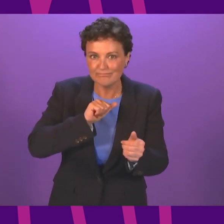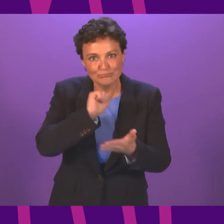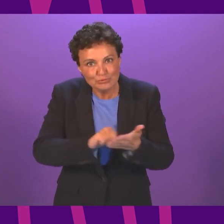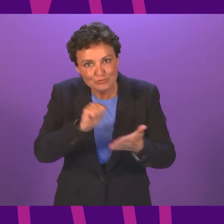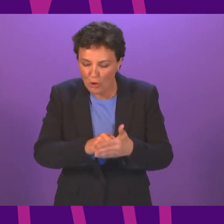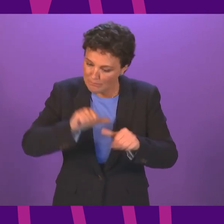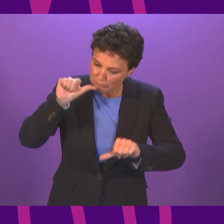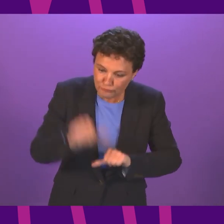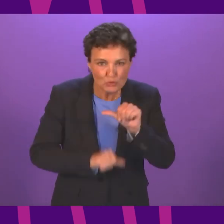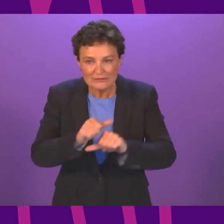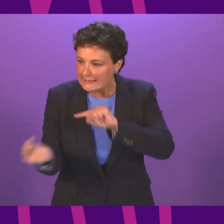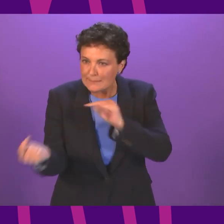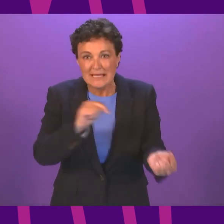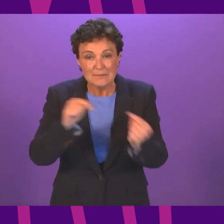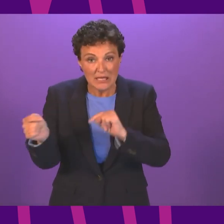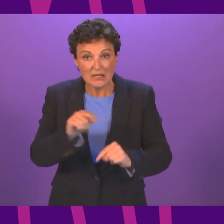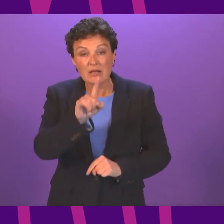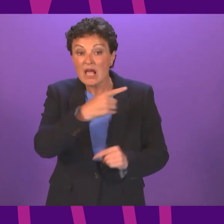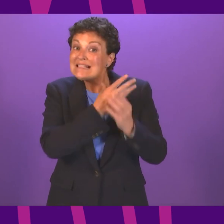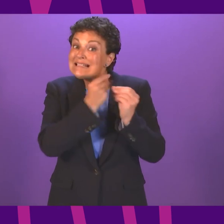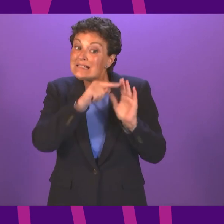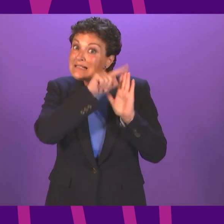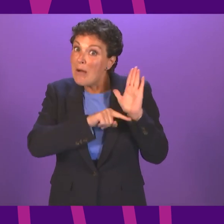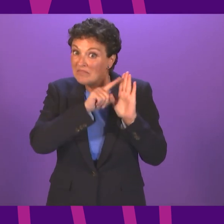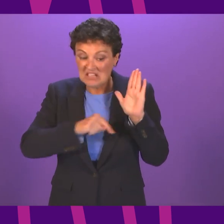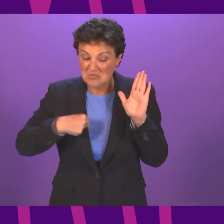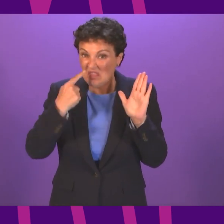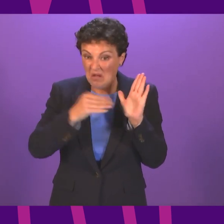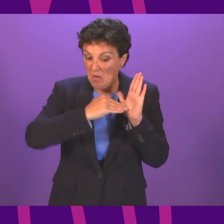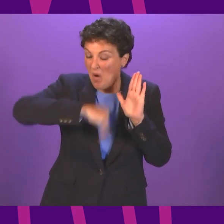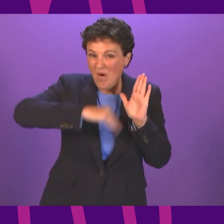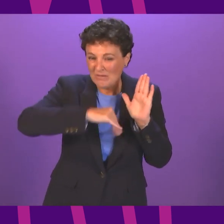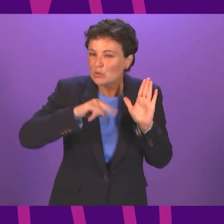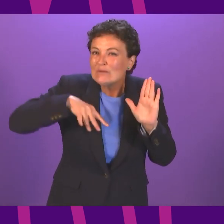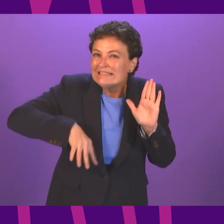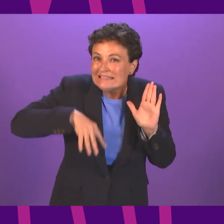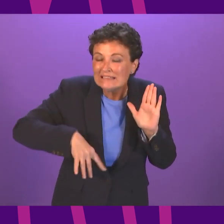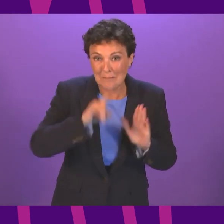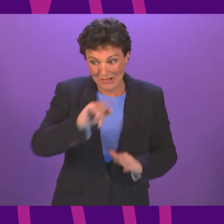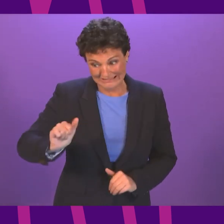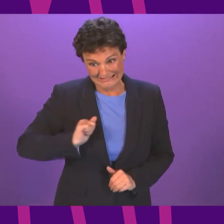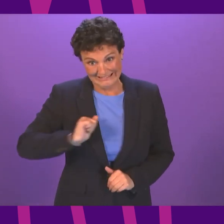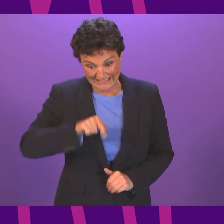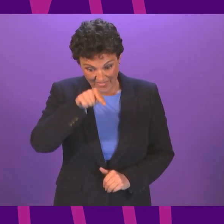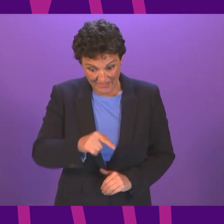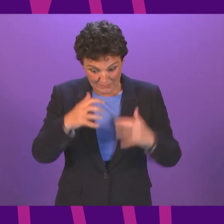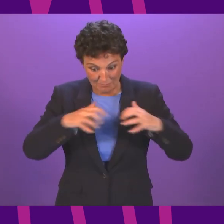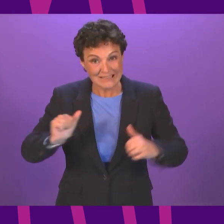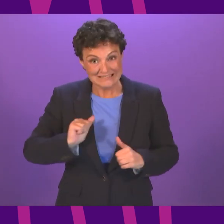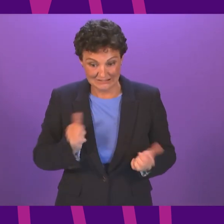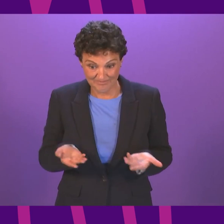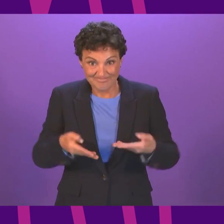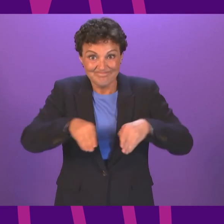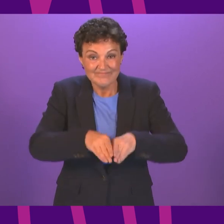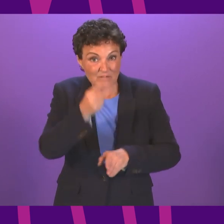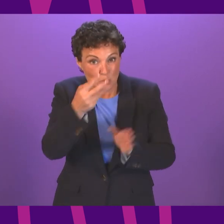powers to expire because we don't think they are necessary anymore. But given that this Parliament is about to go into recess for two months, and given